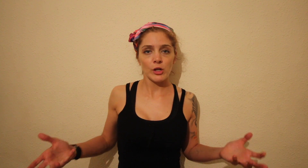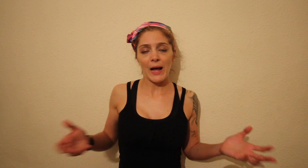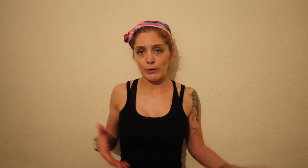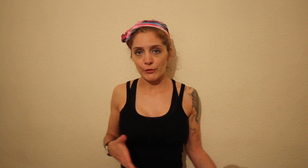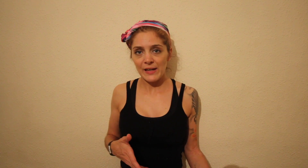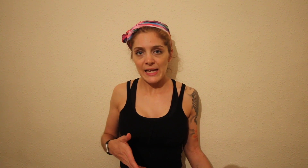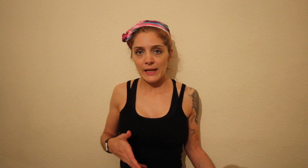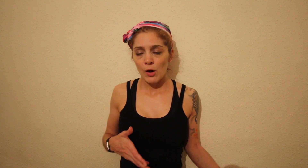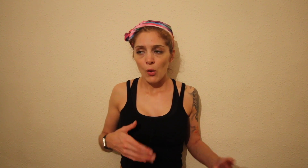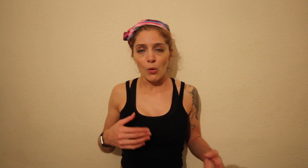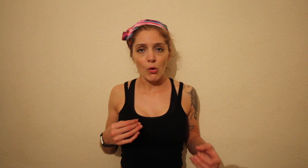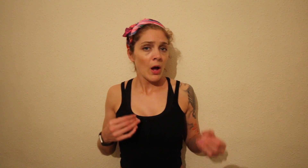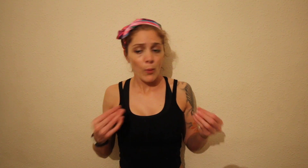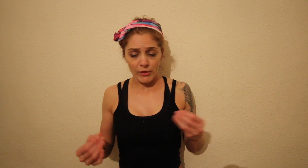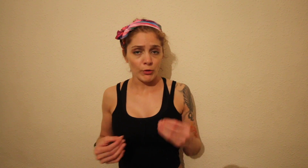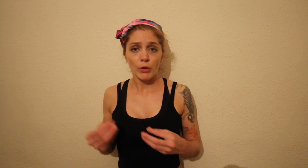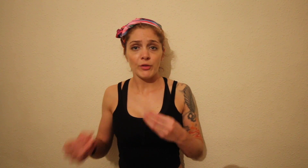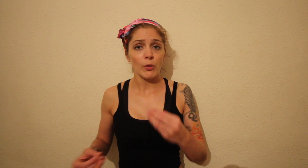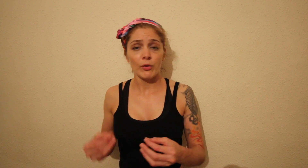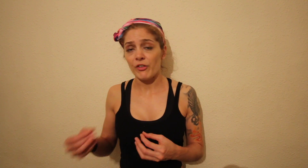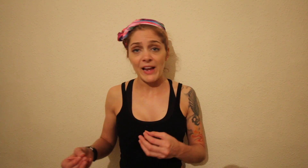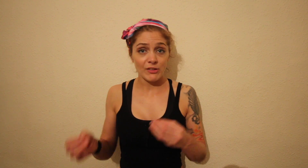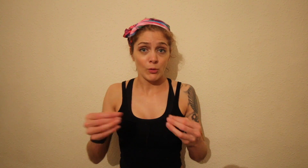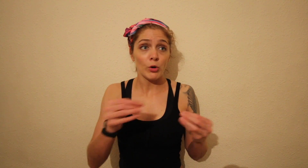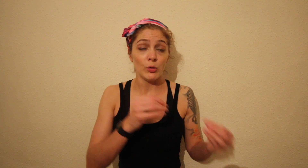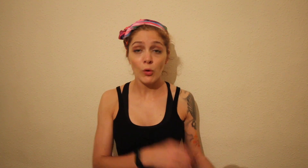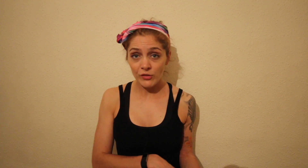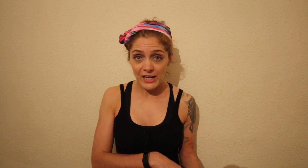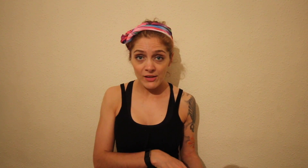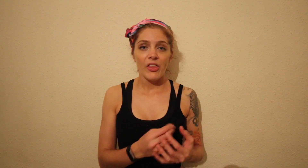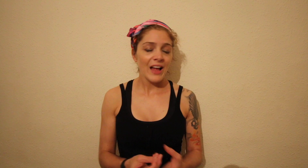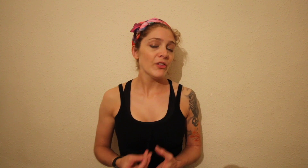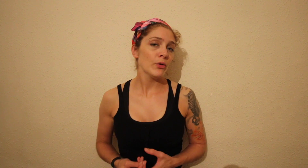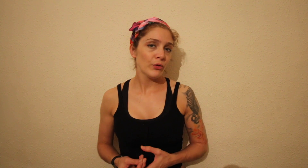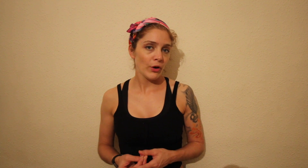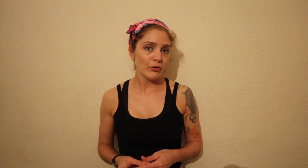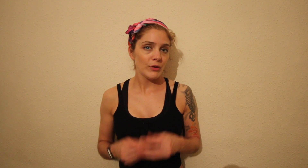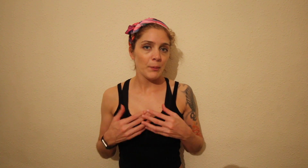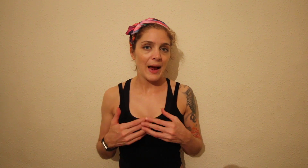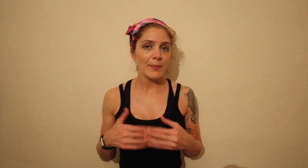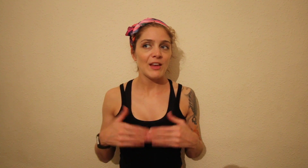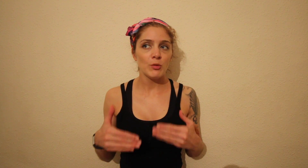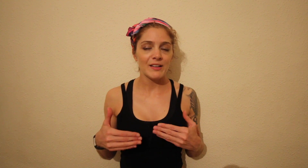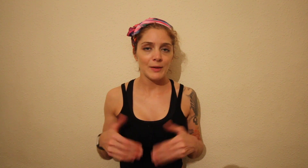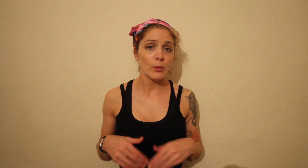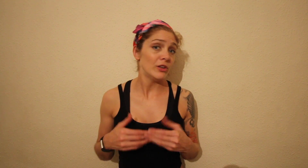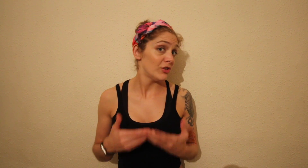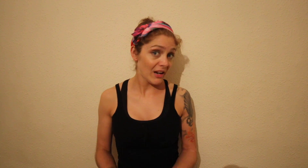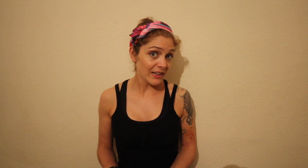you how you're feeling or whether or not the results are reflected on what you wanted, that just sort of shows you that perhaps they're doing something quite generic,